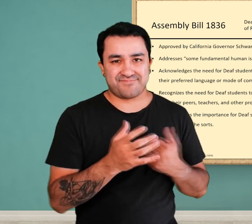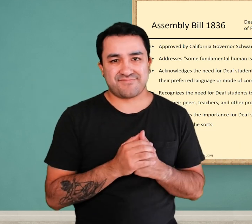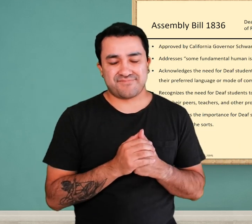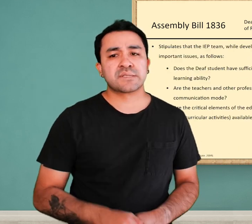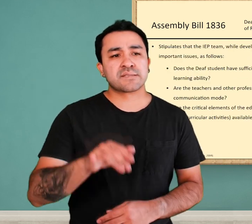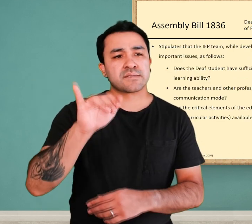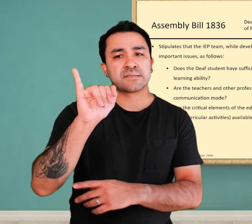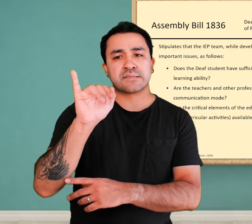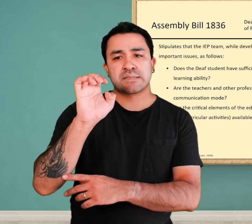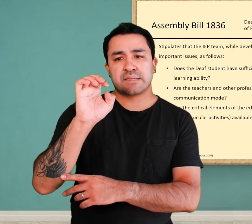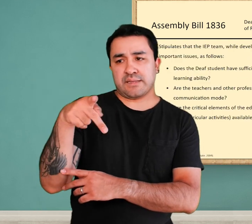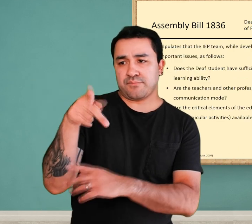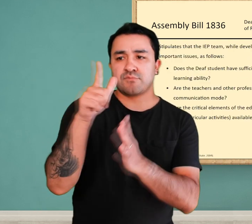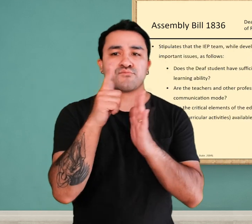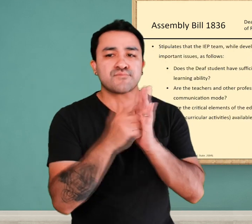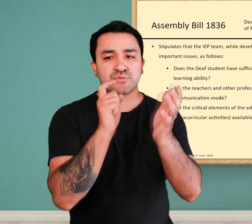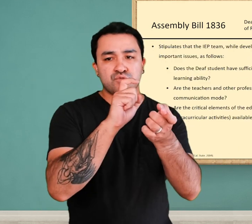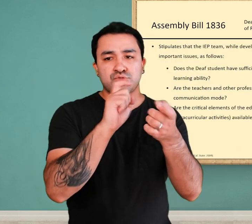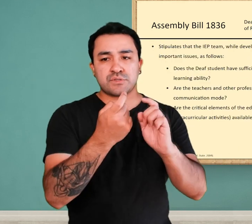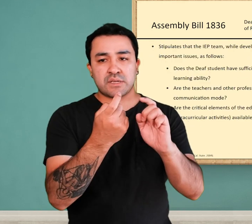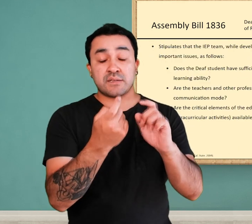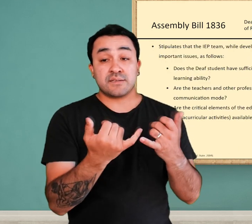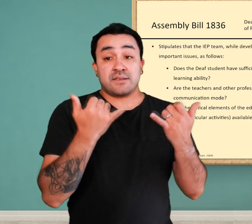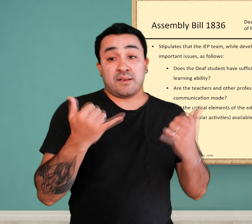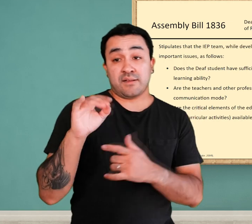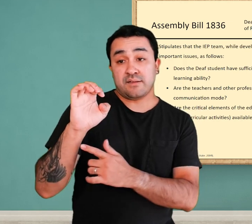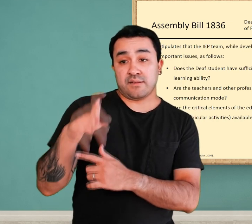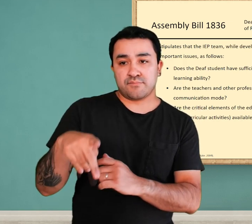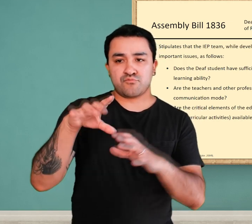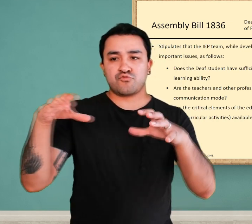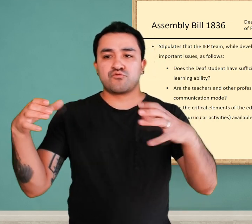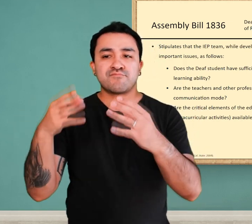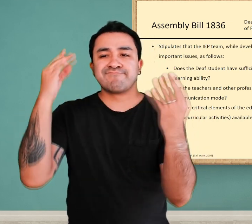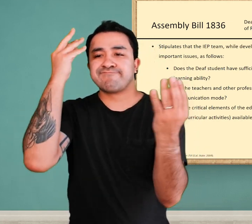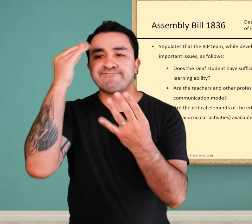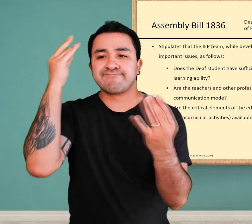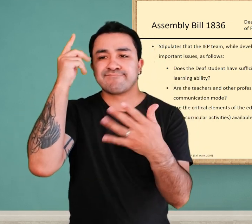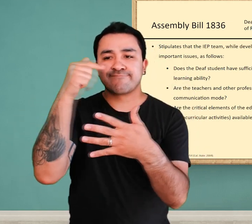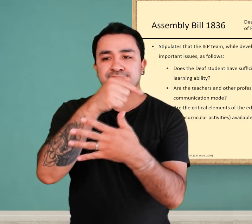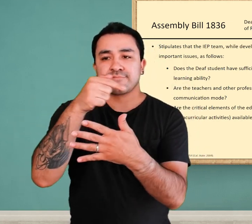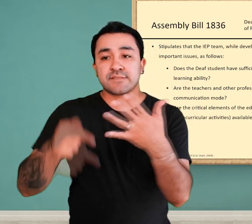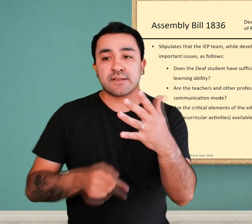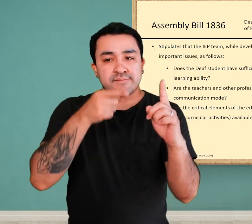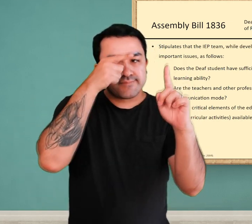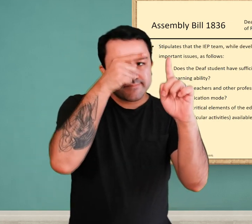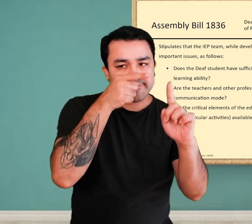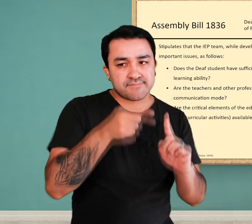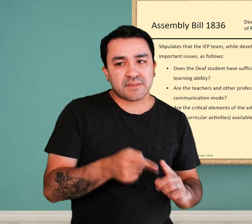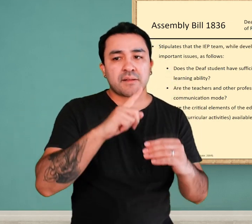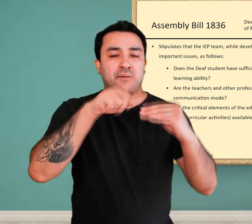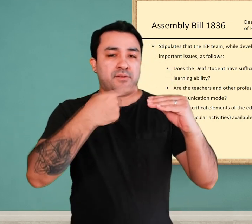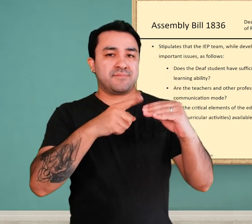In addition, the law included how the IEP team must consider additional information based on the previous elements.